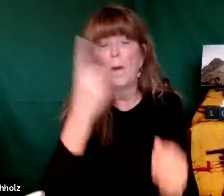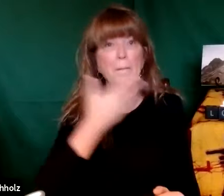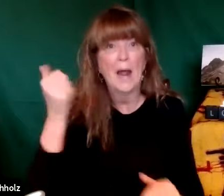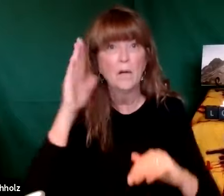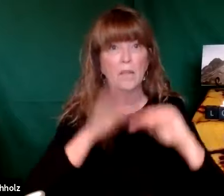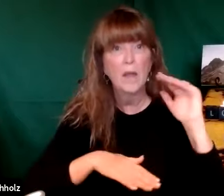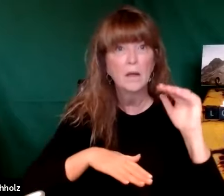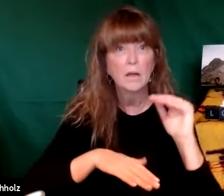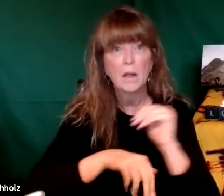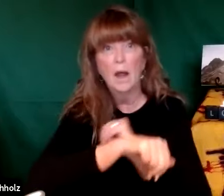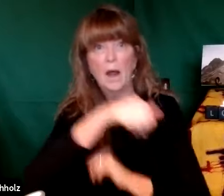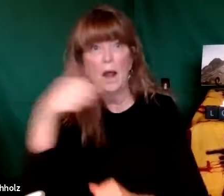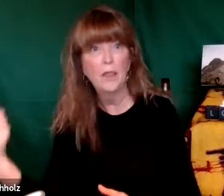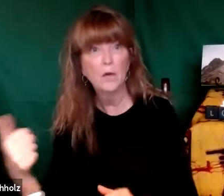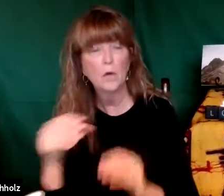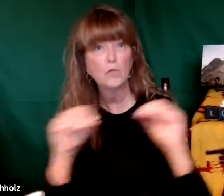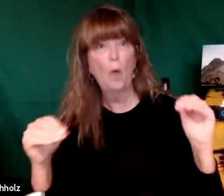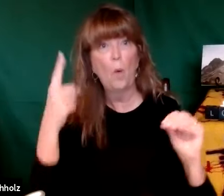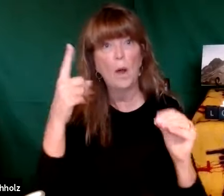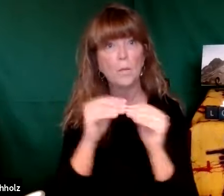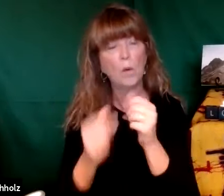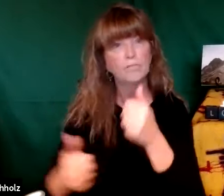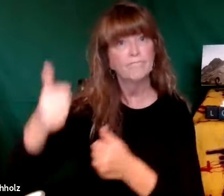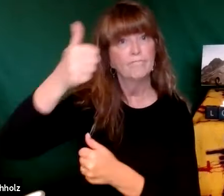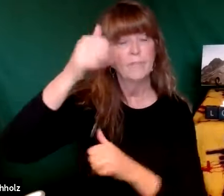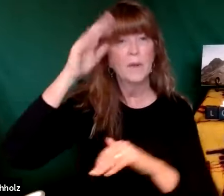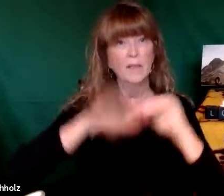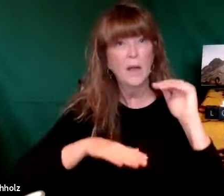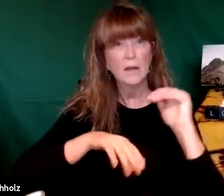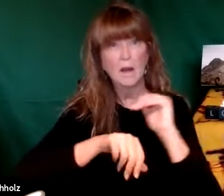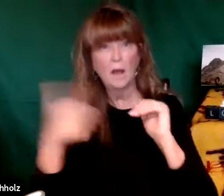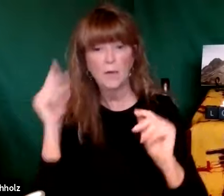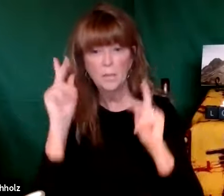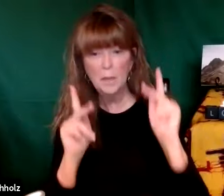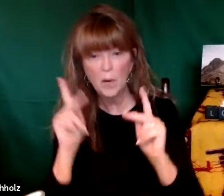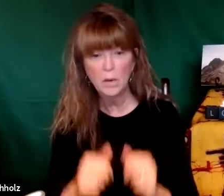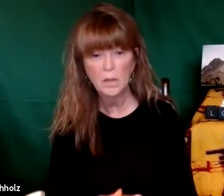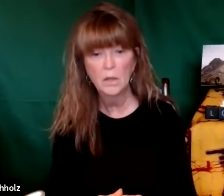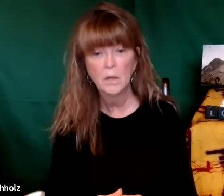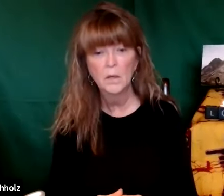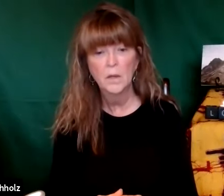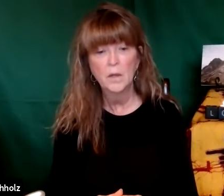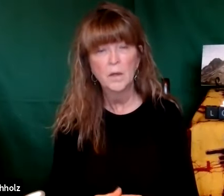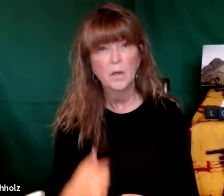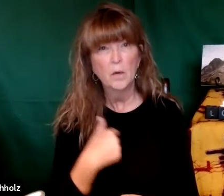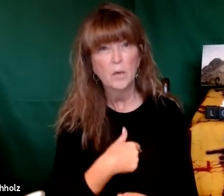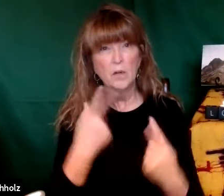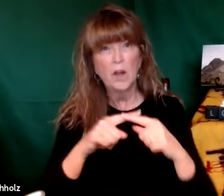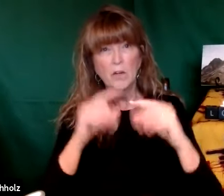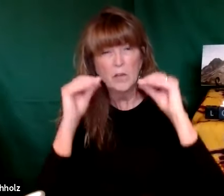instruct people that no one is better than anyone else no one is superior to anyone else